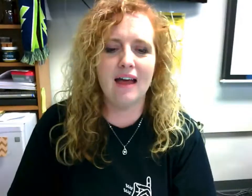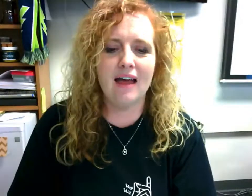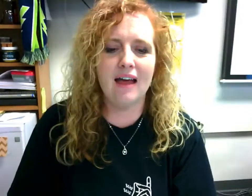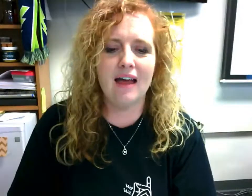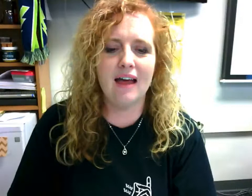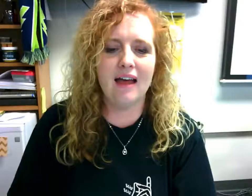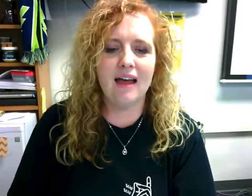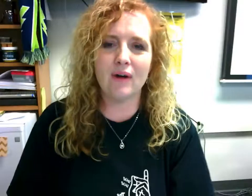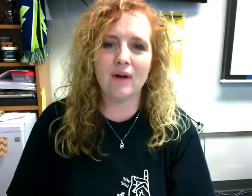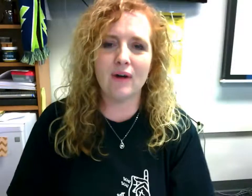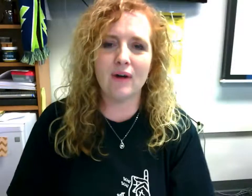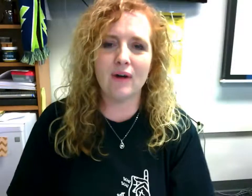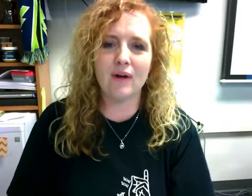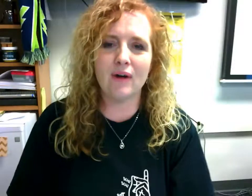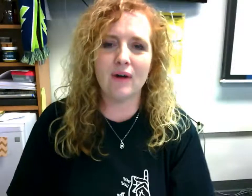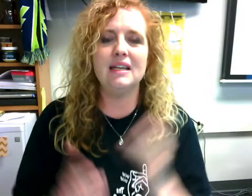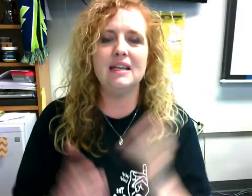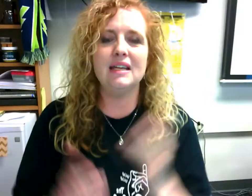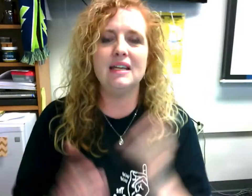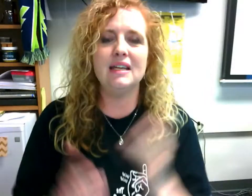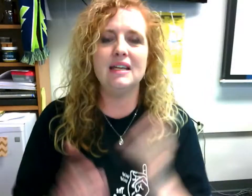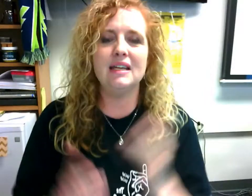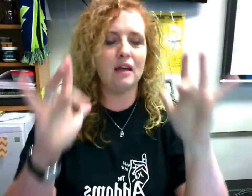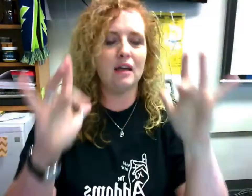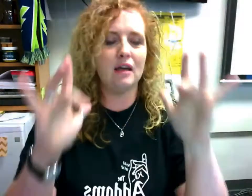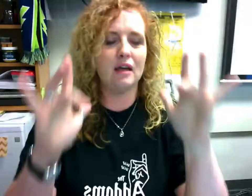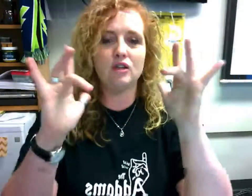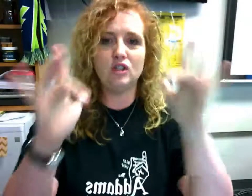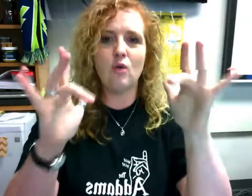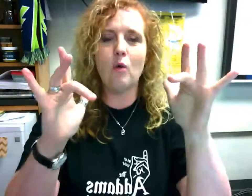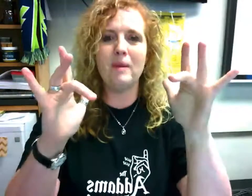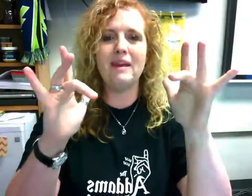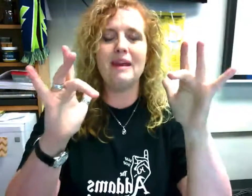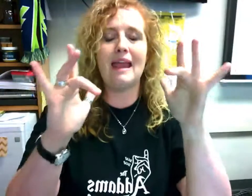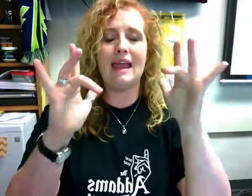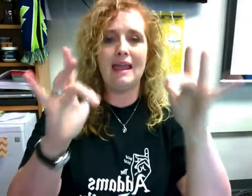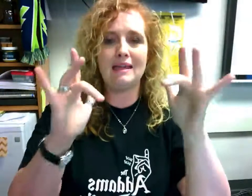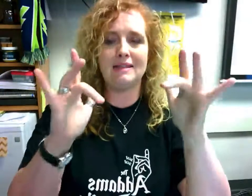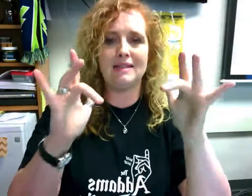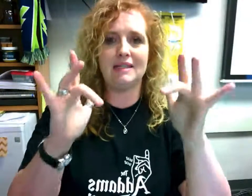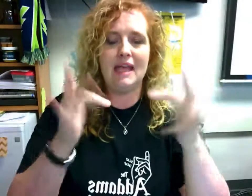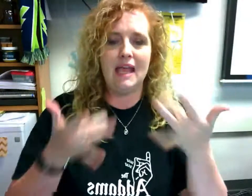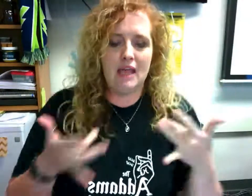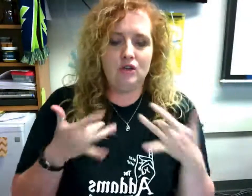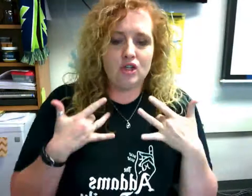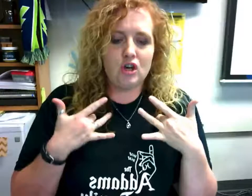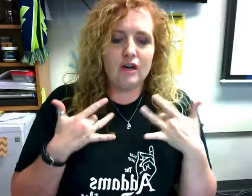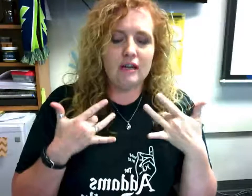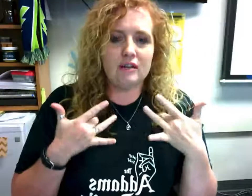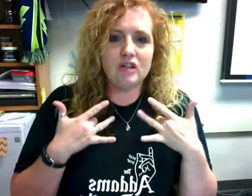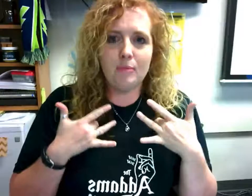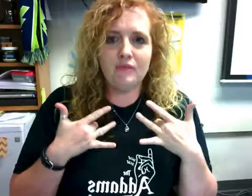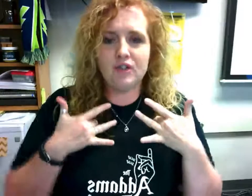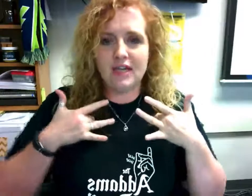depressed is uh two open eights and you're starting at the top of your chest and you're just sliding down